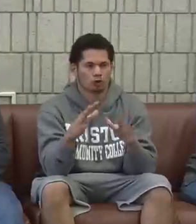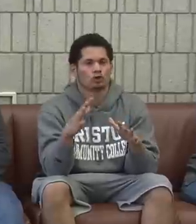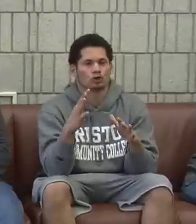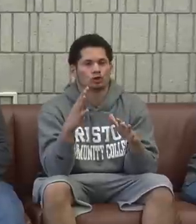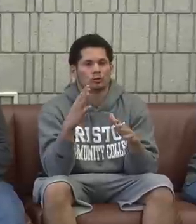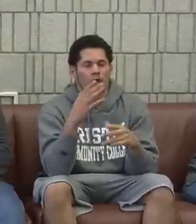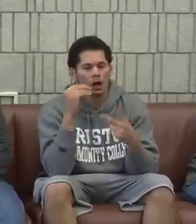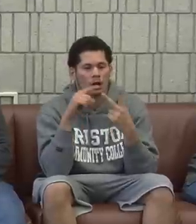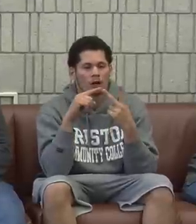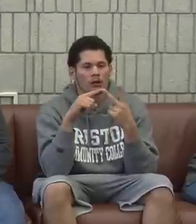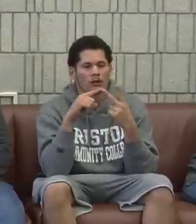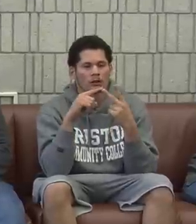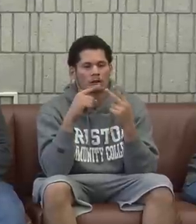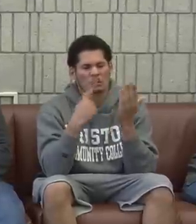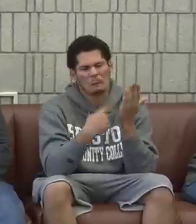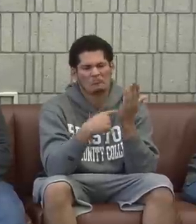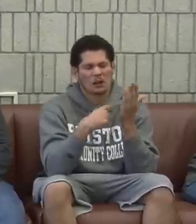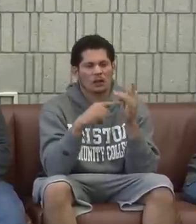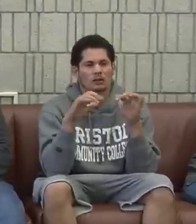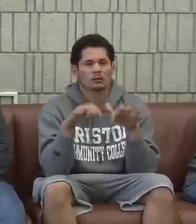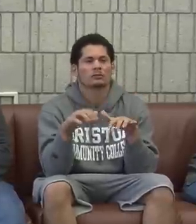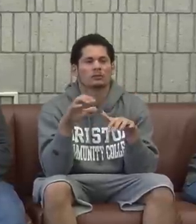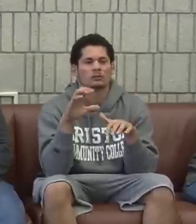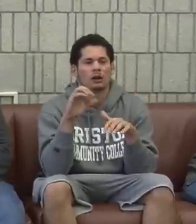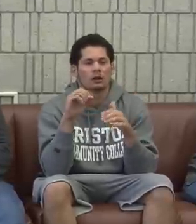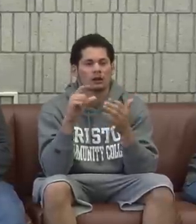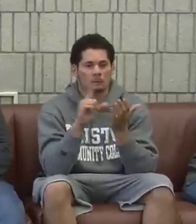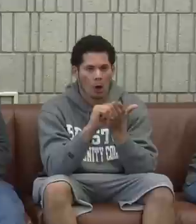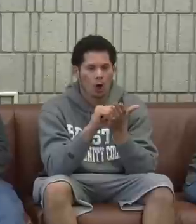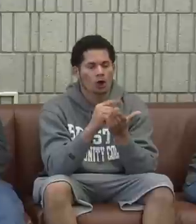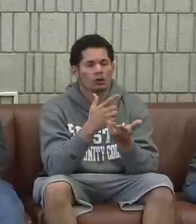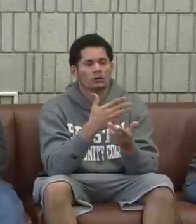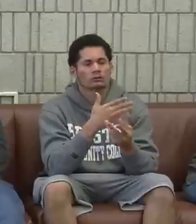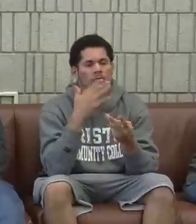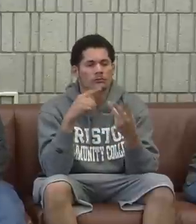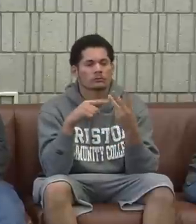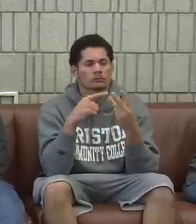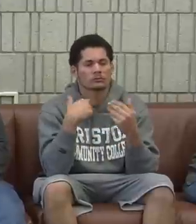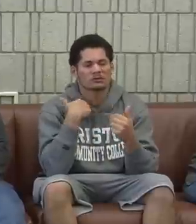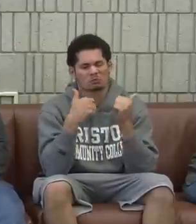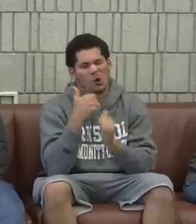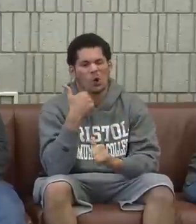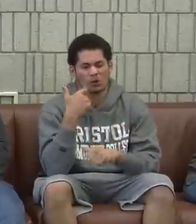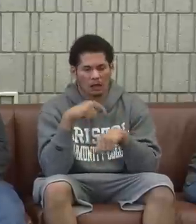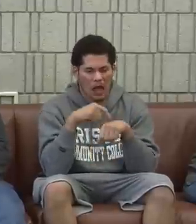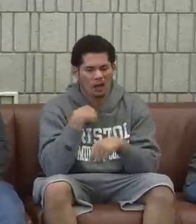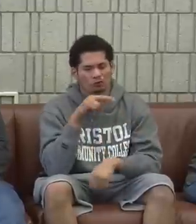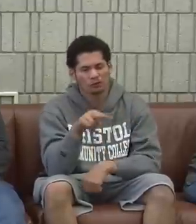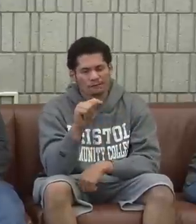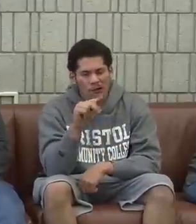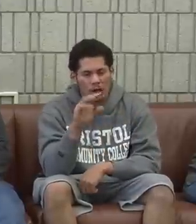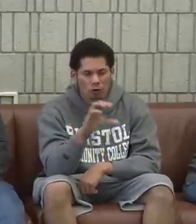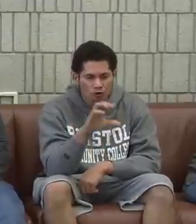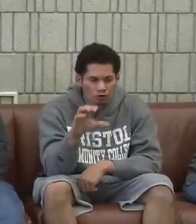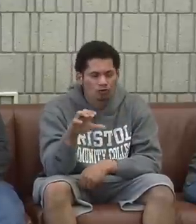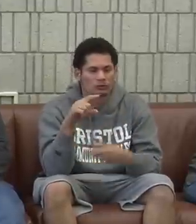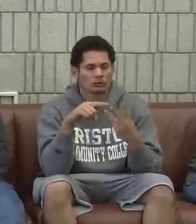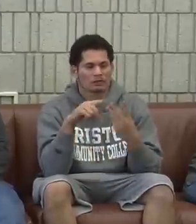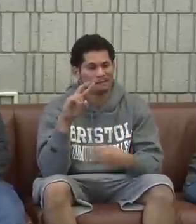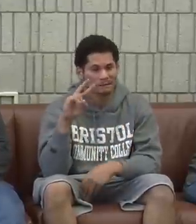I use sign language interpreters, and sometimes I have cPrint. Most of the time, when I watch TV